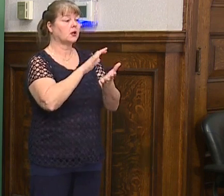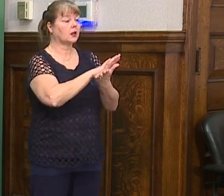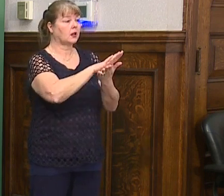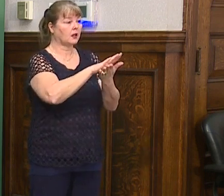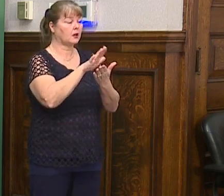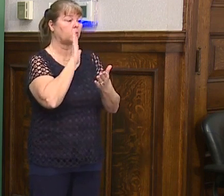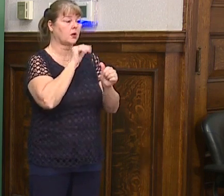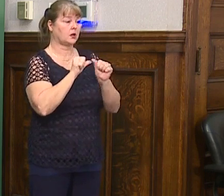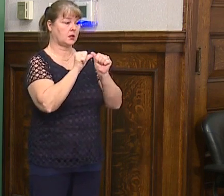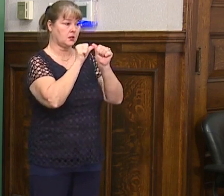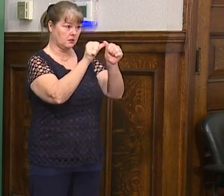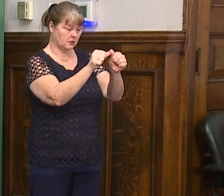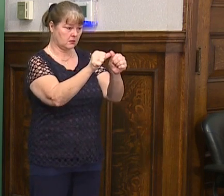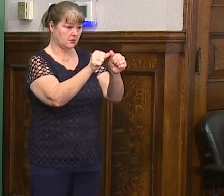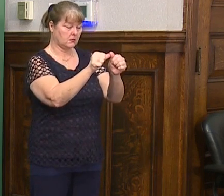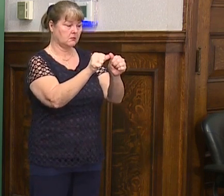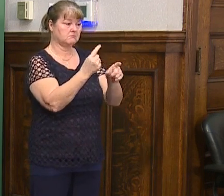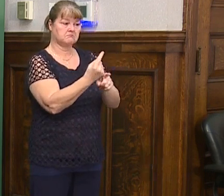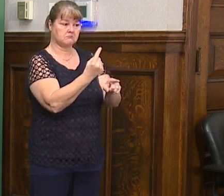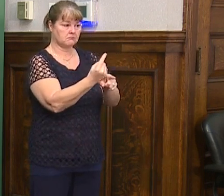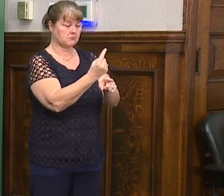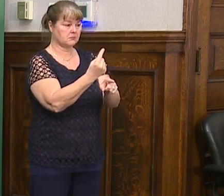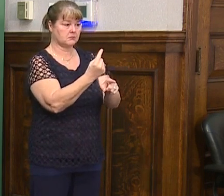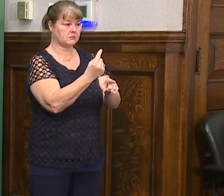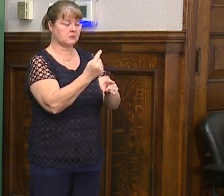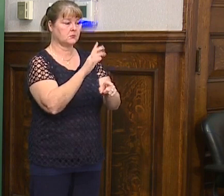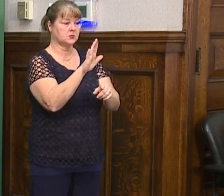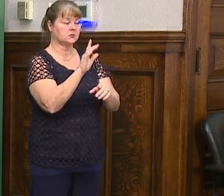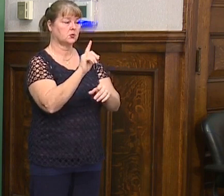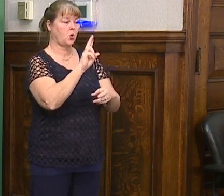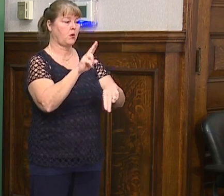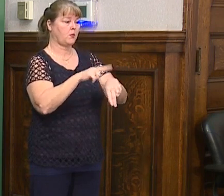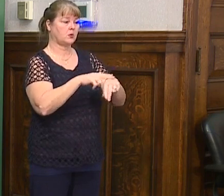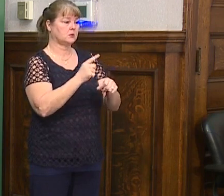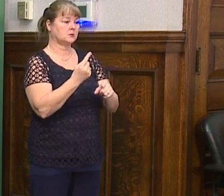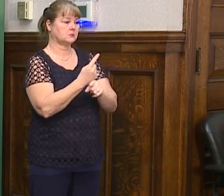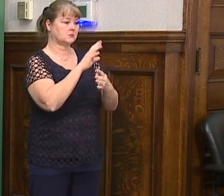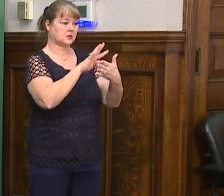will continue to occur, as usual, according to its regular schedule.